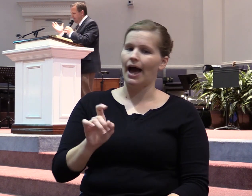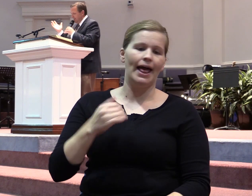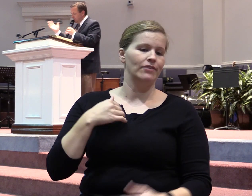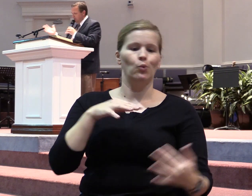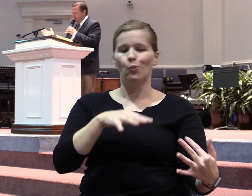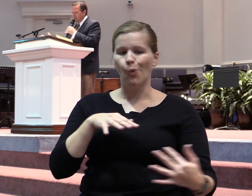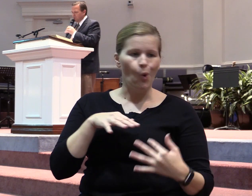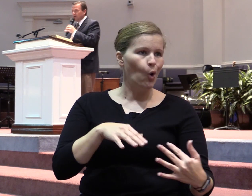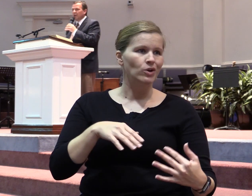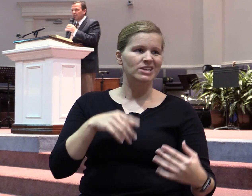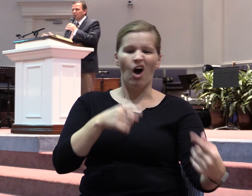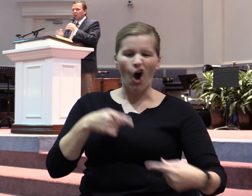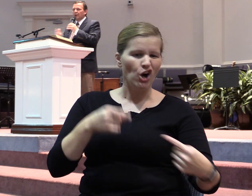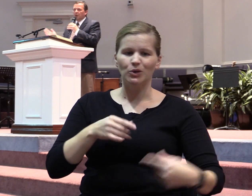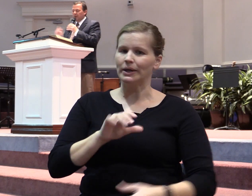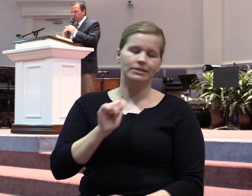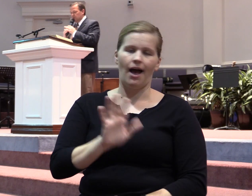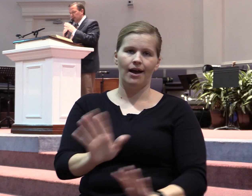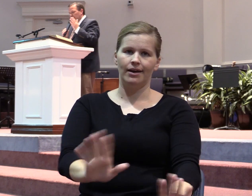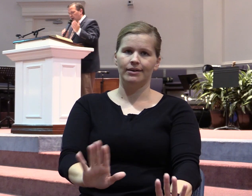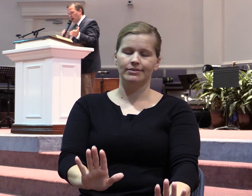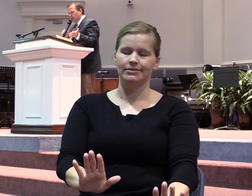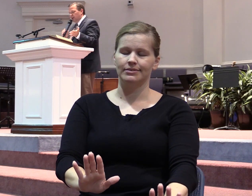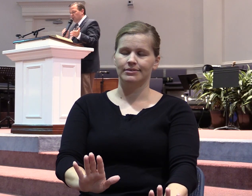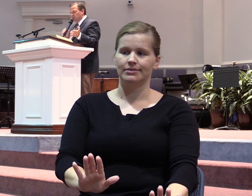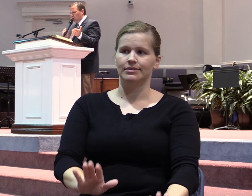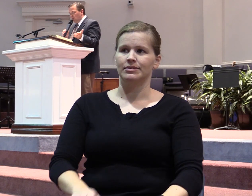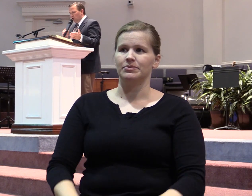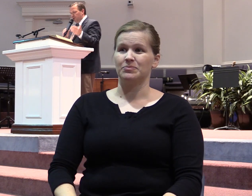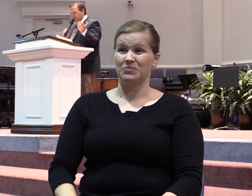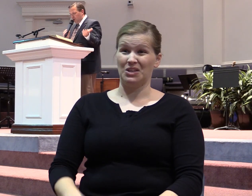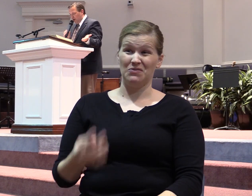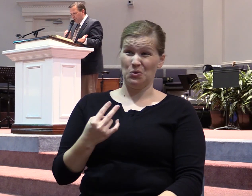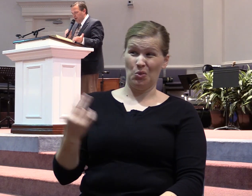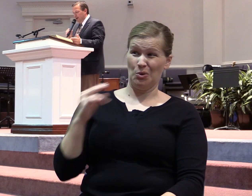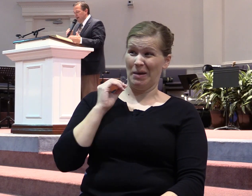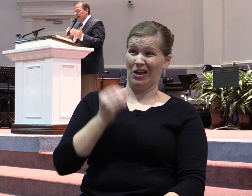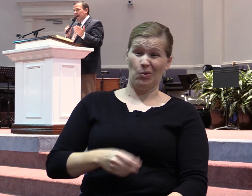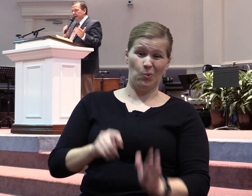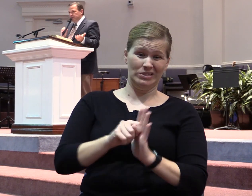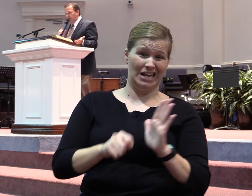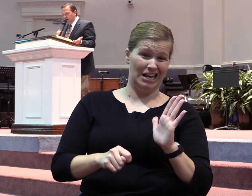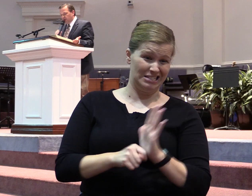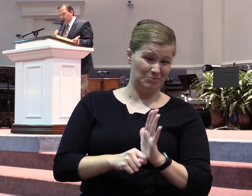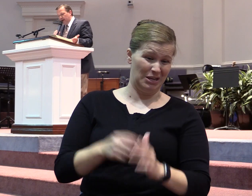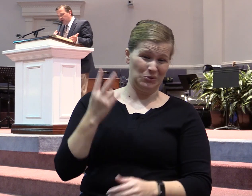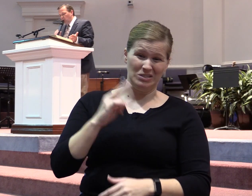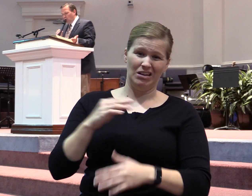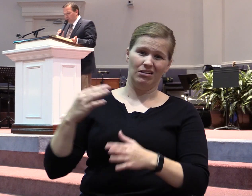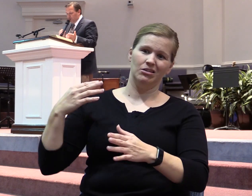It's just not God's will. You look throughout all the Bible, you see Lot caused a quarrel with his uncle Abraham. Absalom created a war for